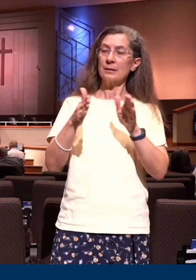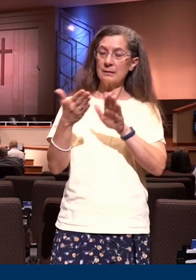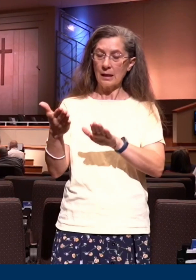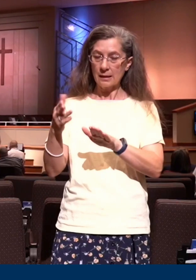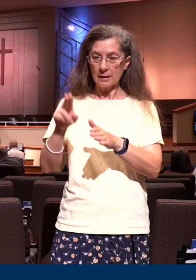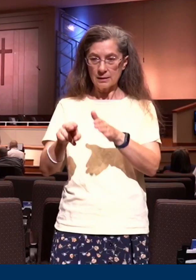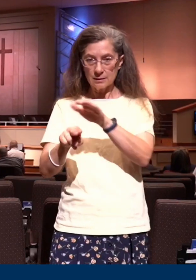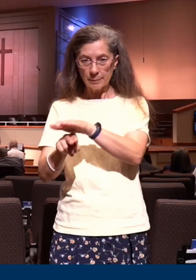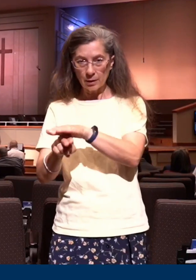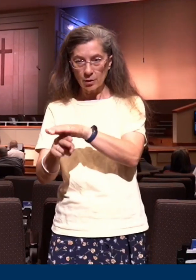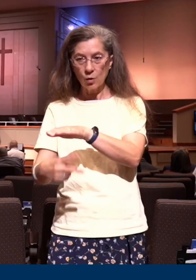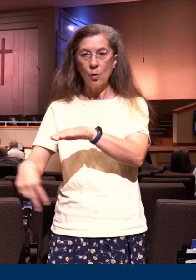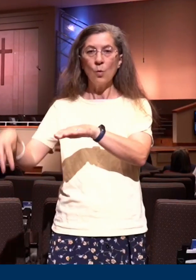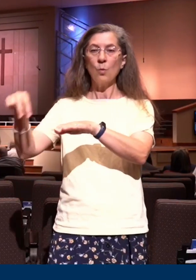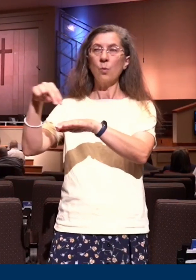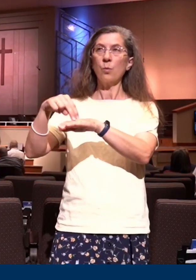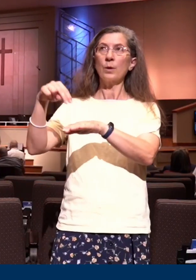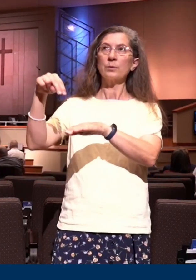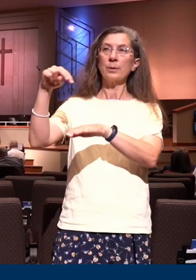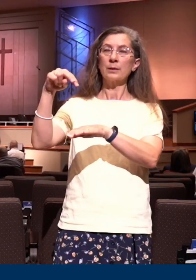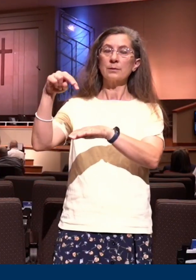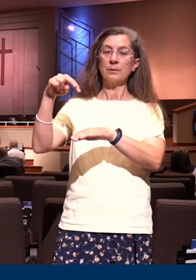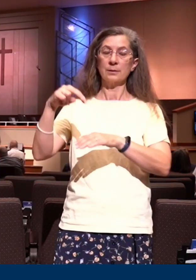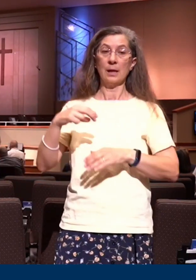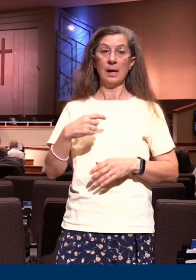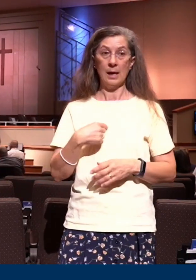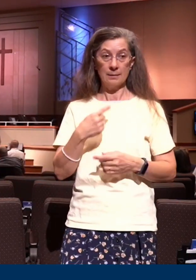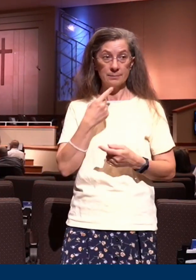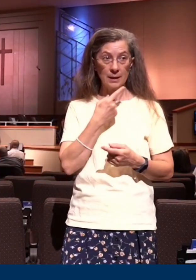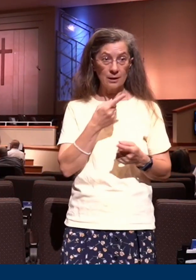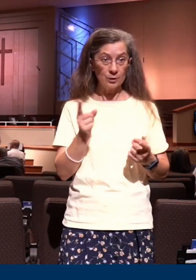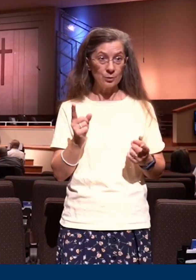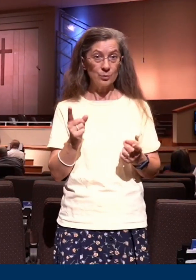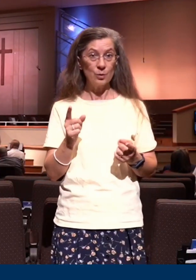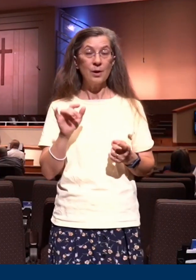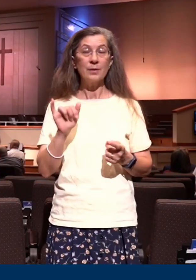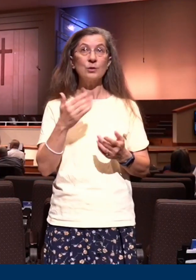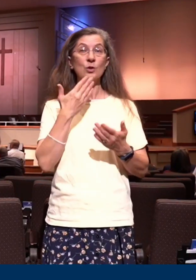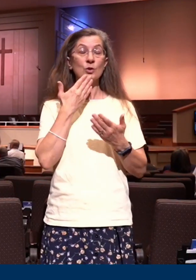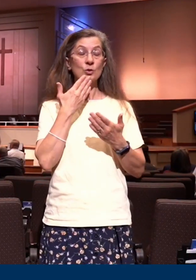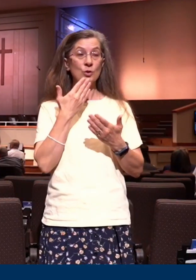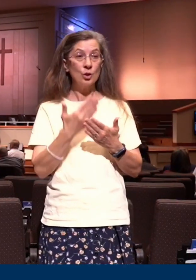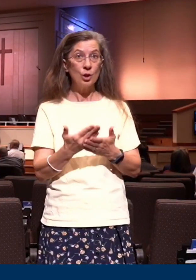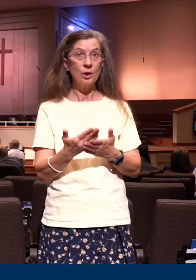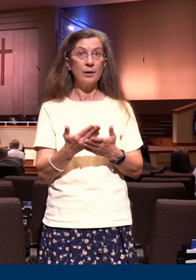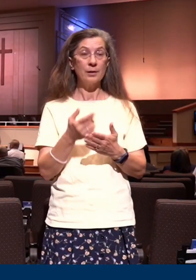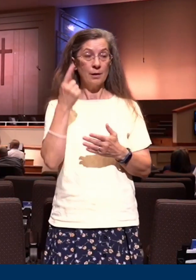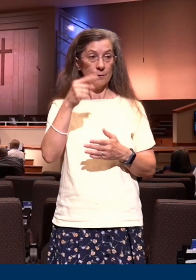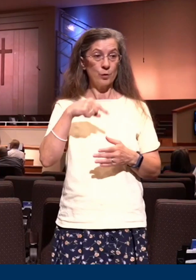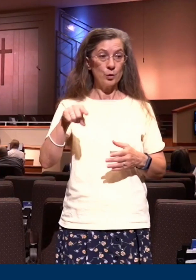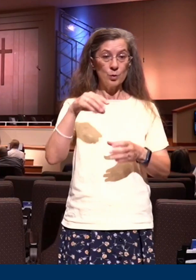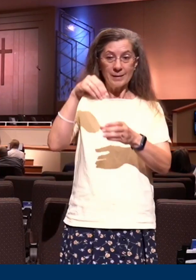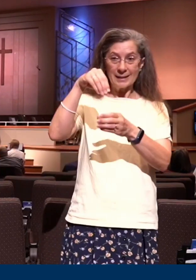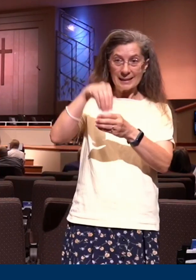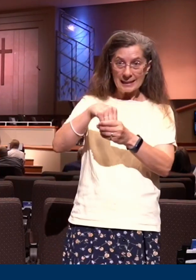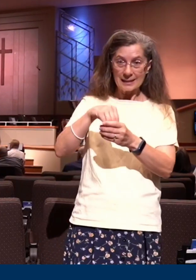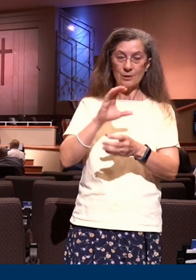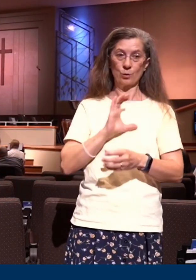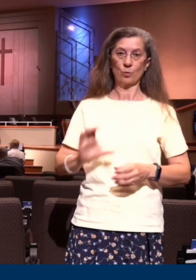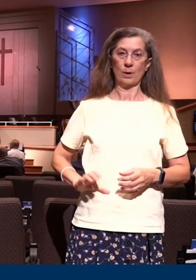and his resurrection. I'm saying to you tonight, it's a good thing to be in Christ because